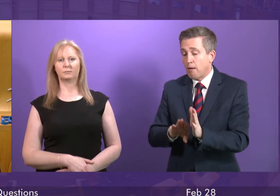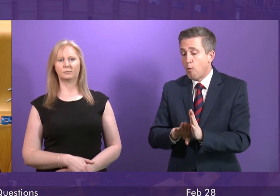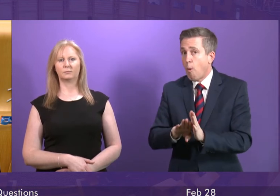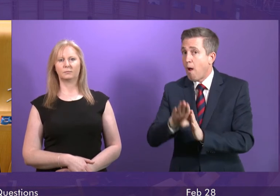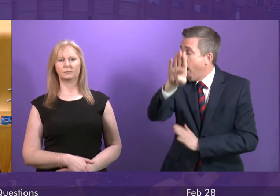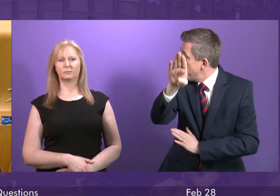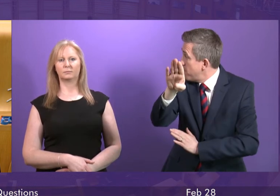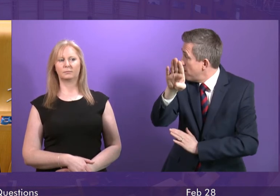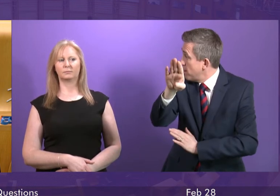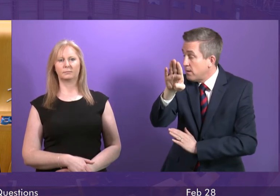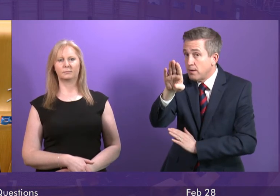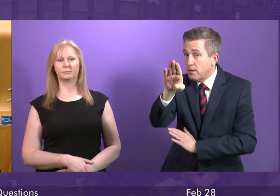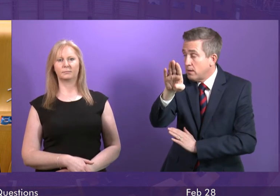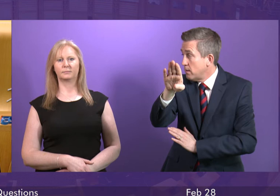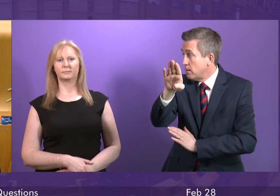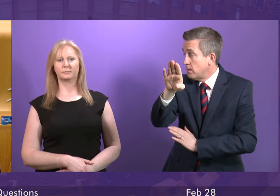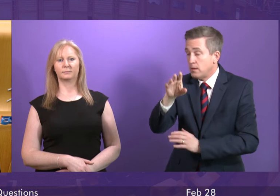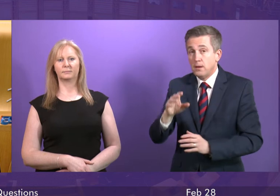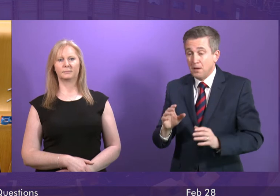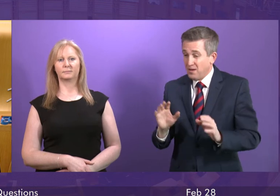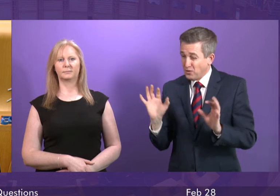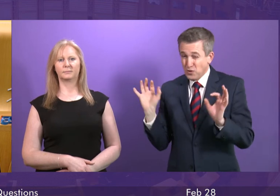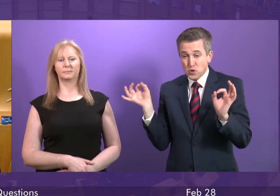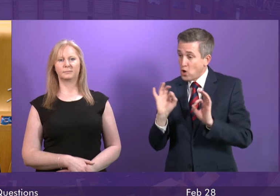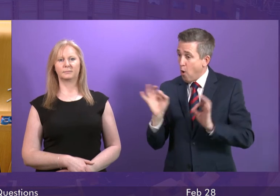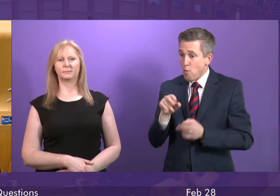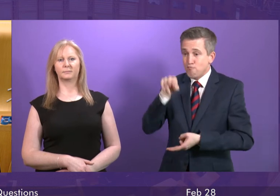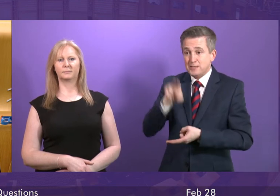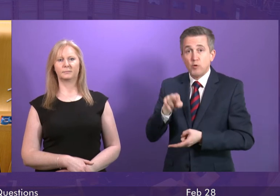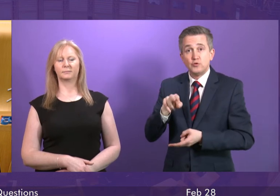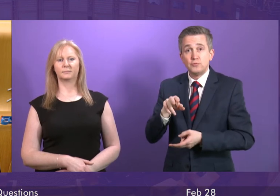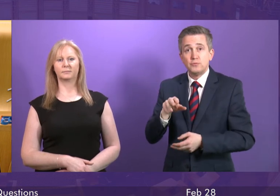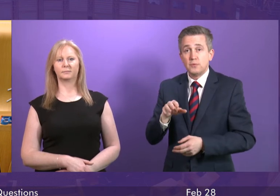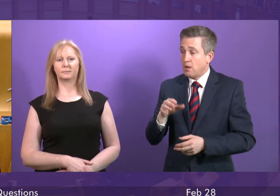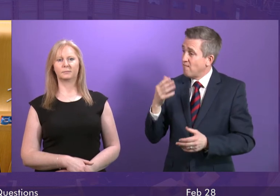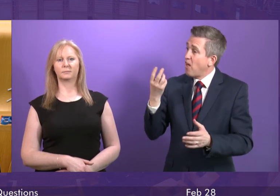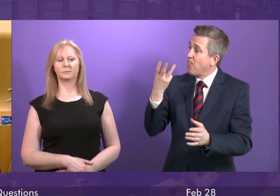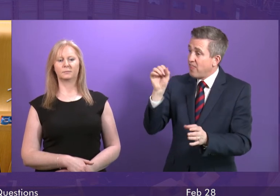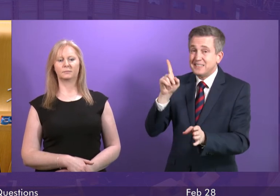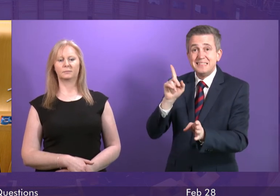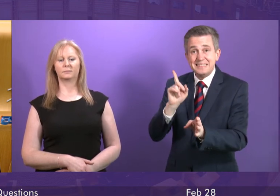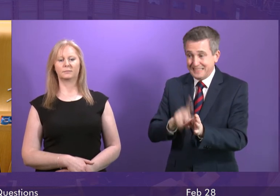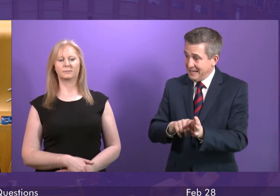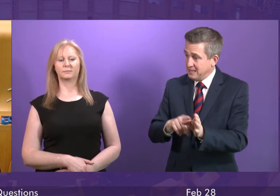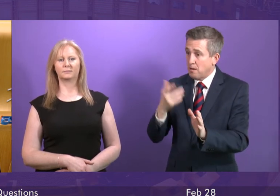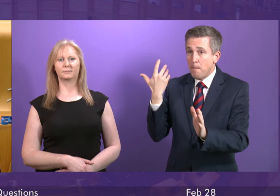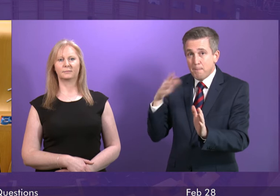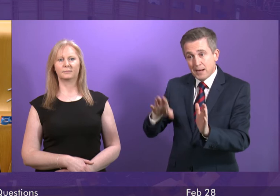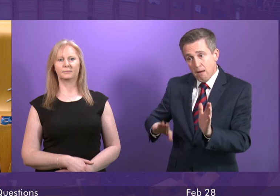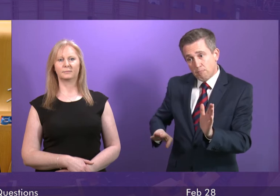up. There has been no reduction at all since that long-term 30-year trajectory around which we have been supposed to